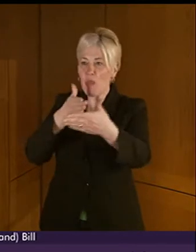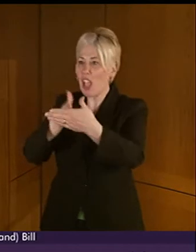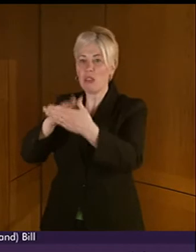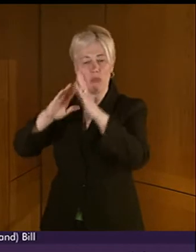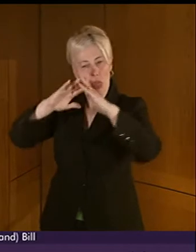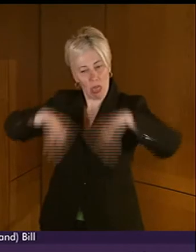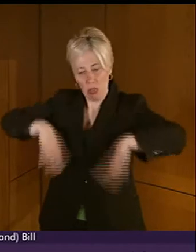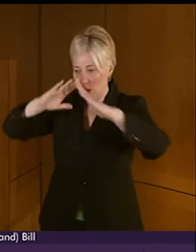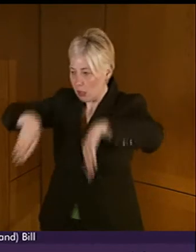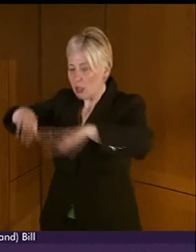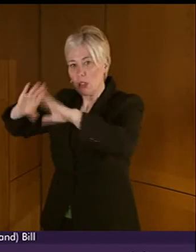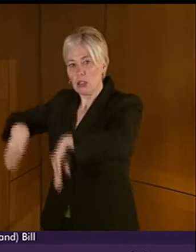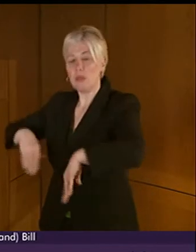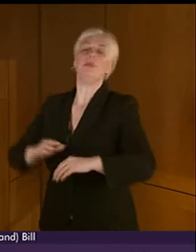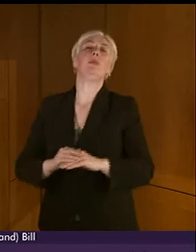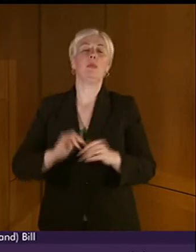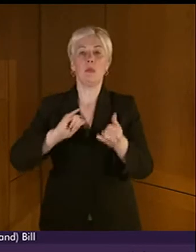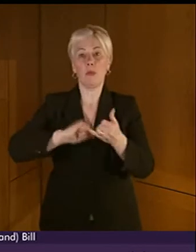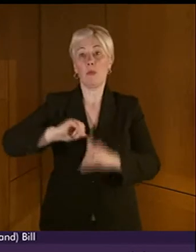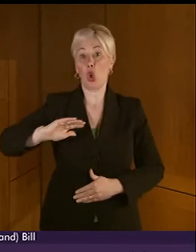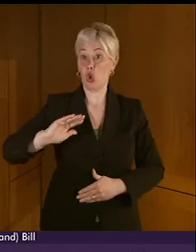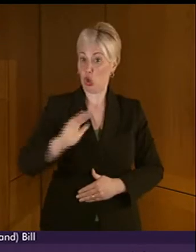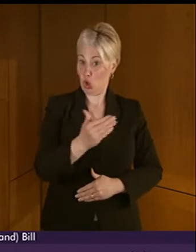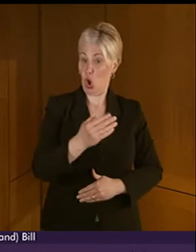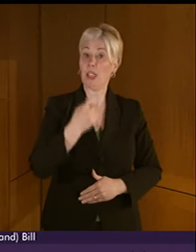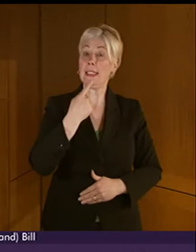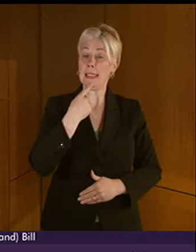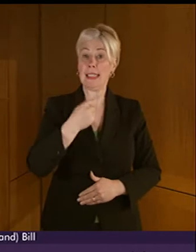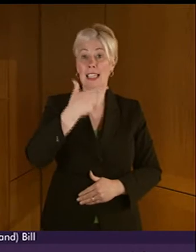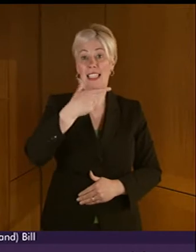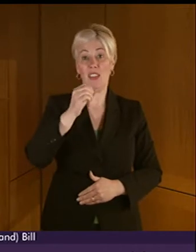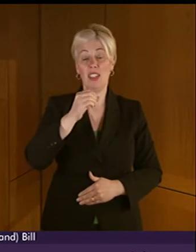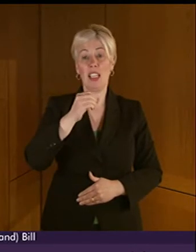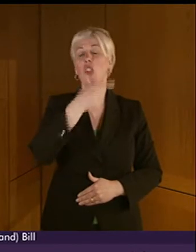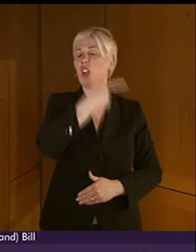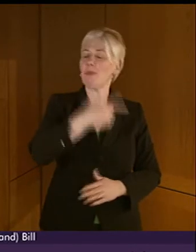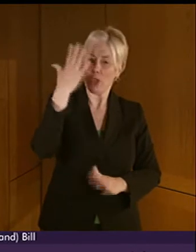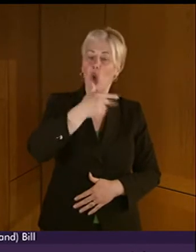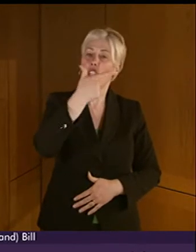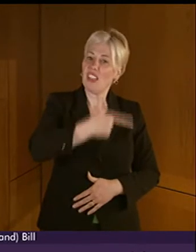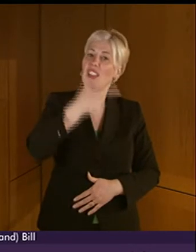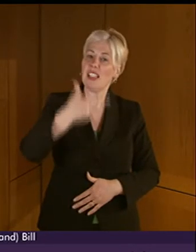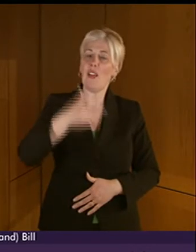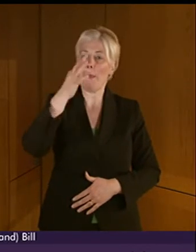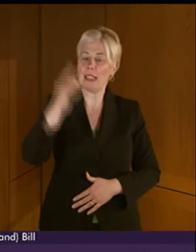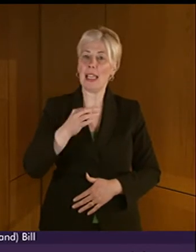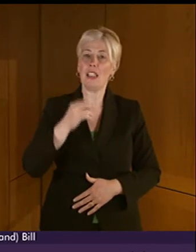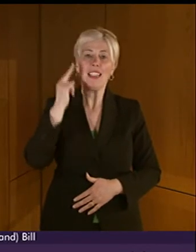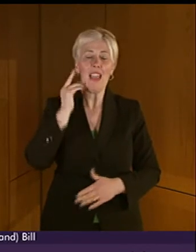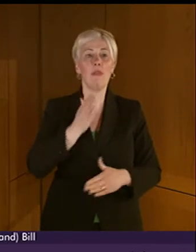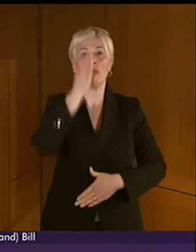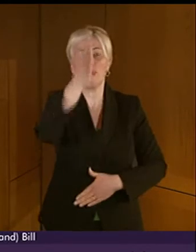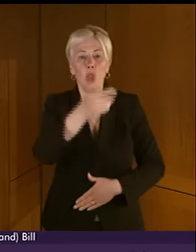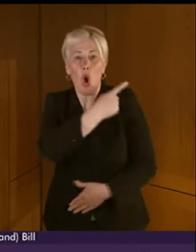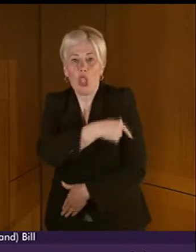Statistics from the Scottish Council on Deafness found that 77% of BSL users who had visited hospital could not easily communicate